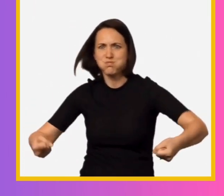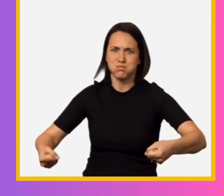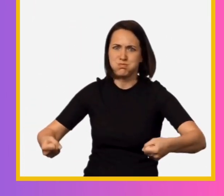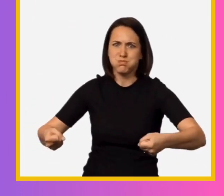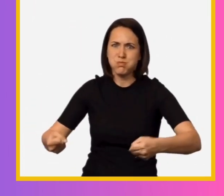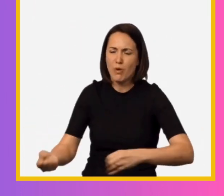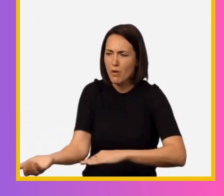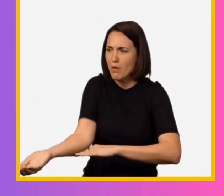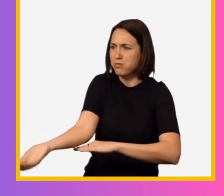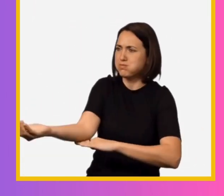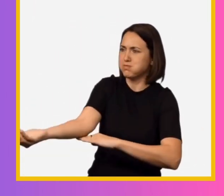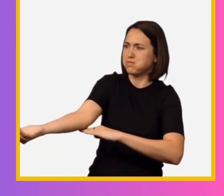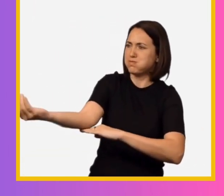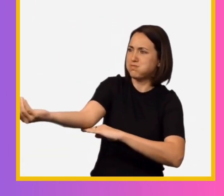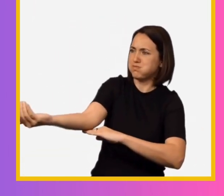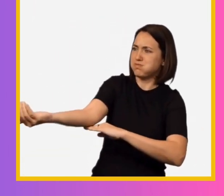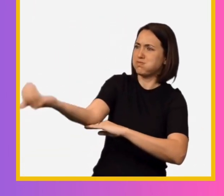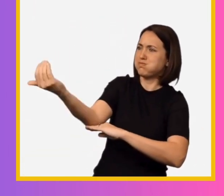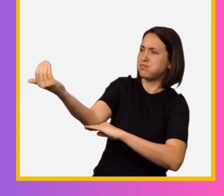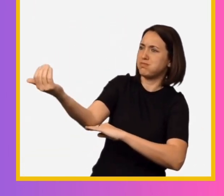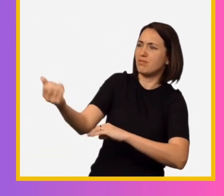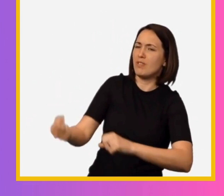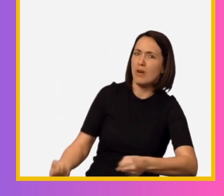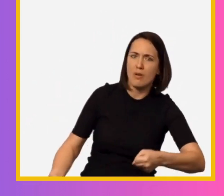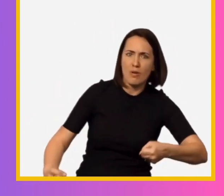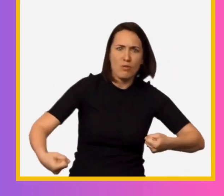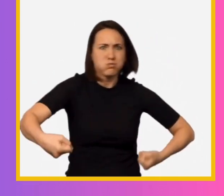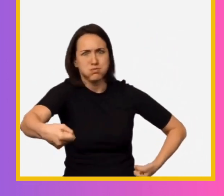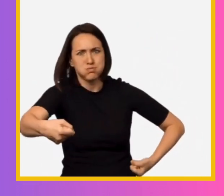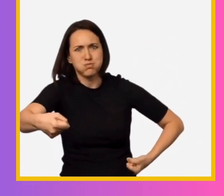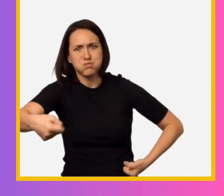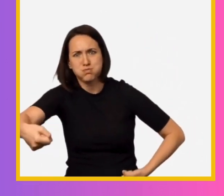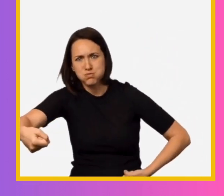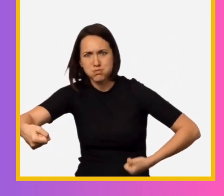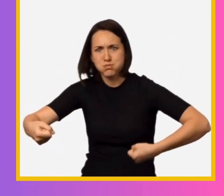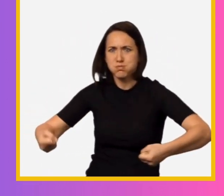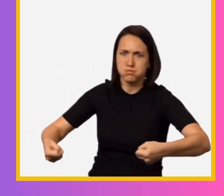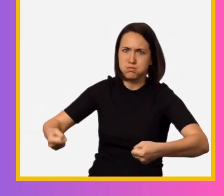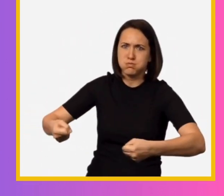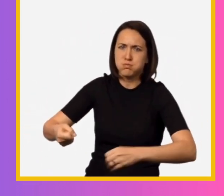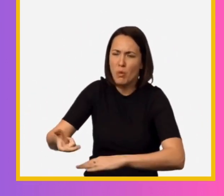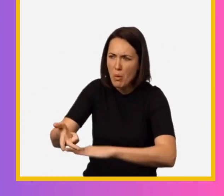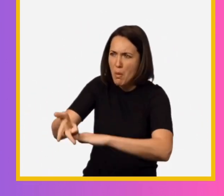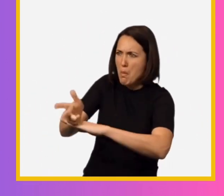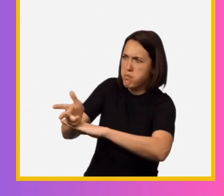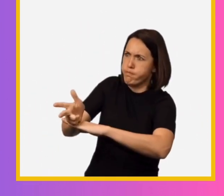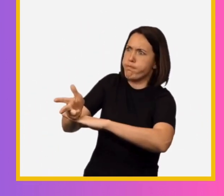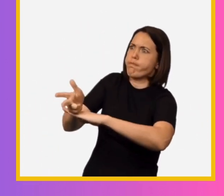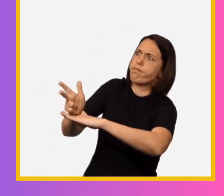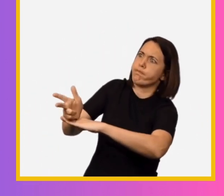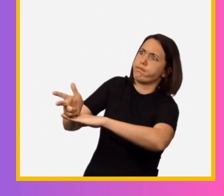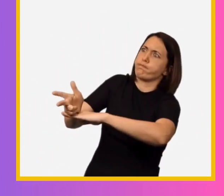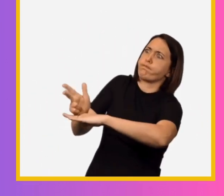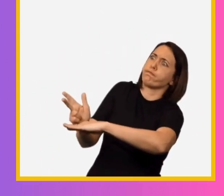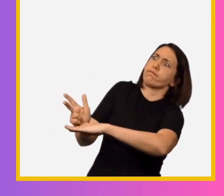tractor bucket raised lift tractor tractor bump bump bump